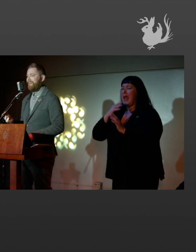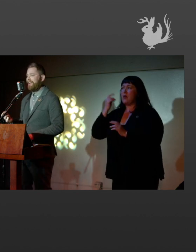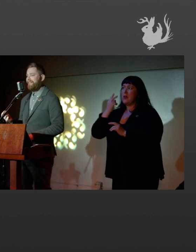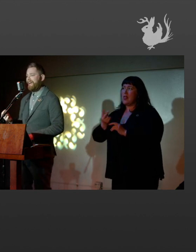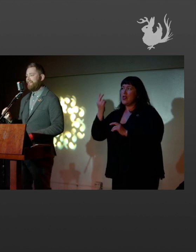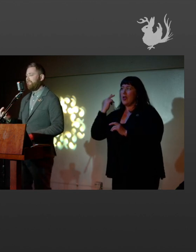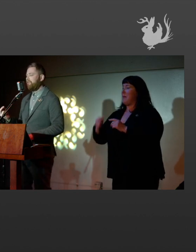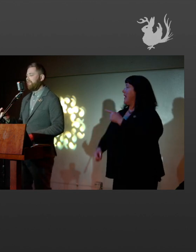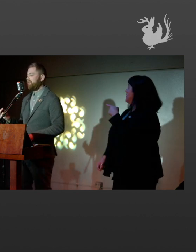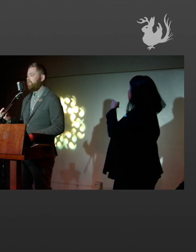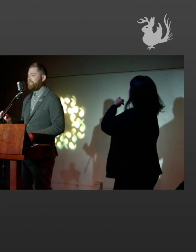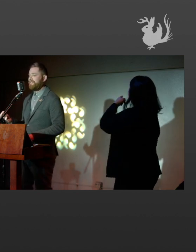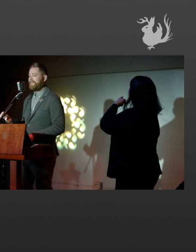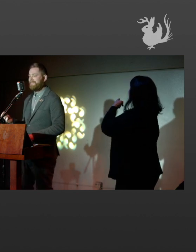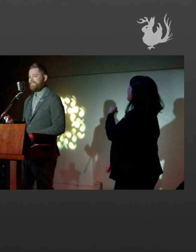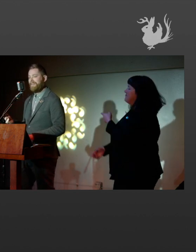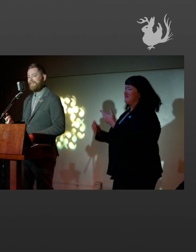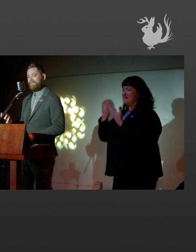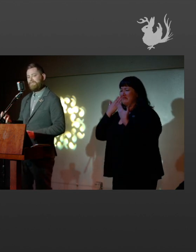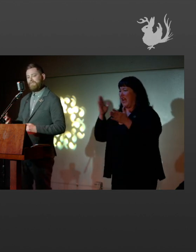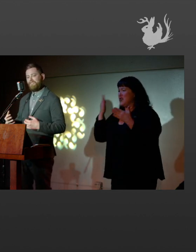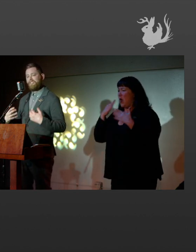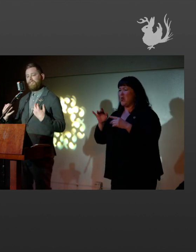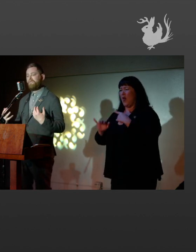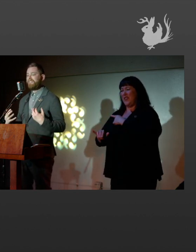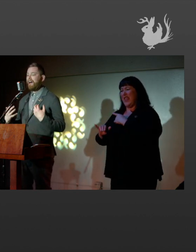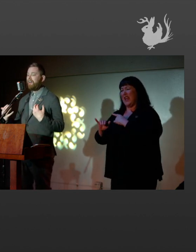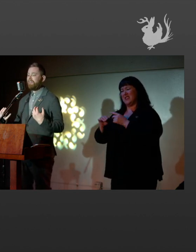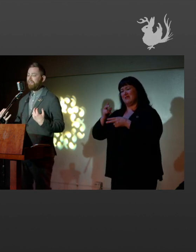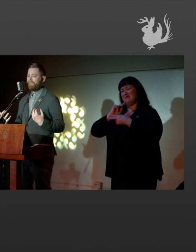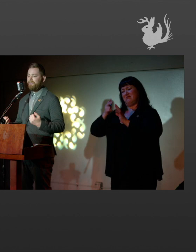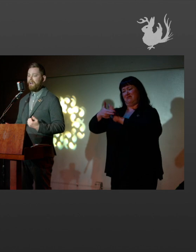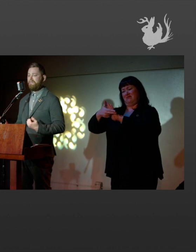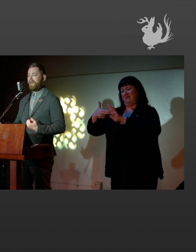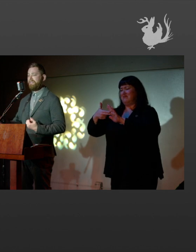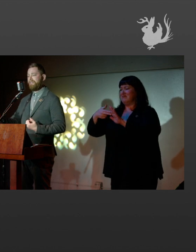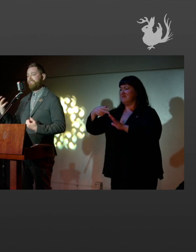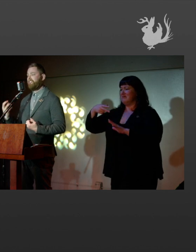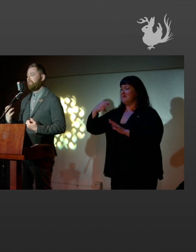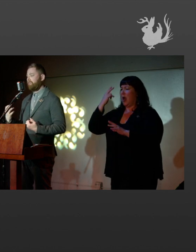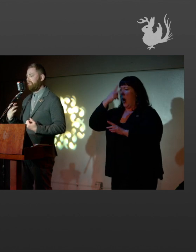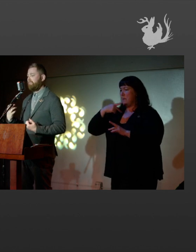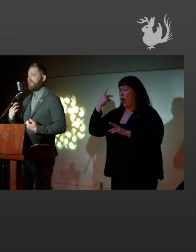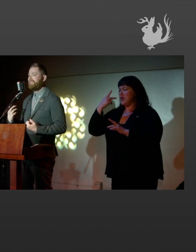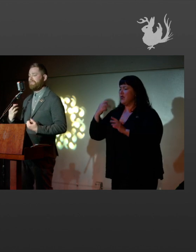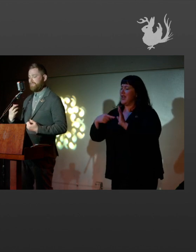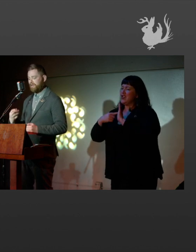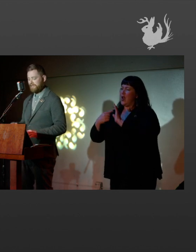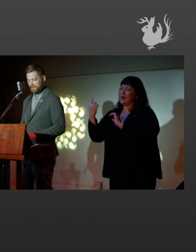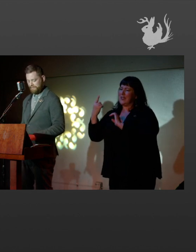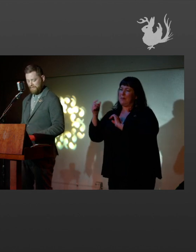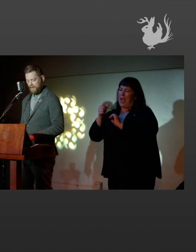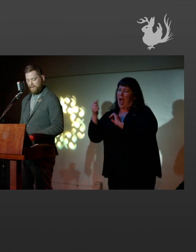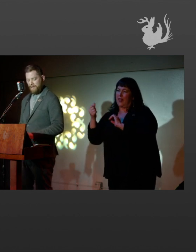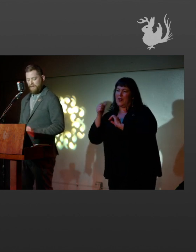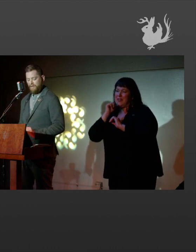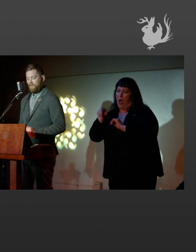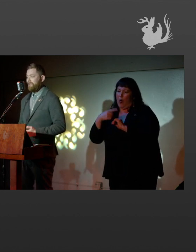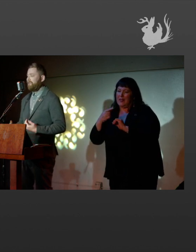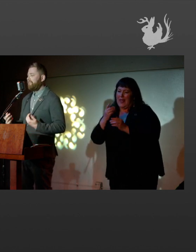image, I don't know that it's a portrait. It serves to other rather than show some piece of a person.